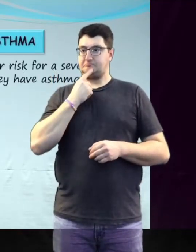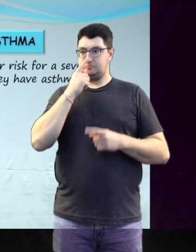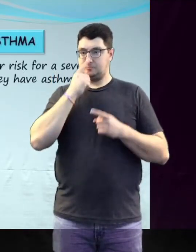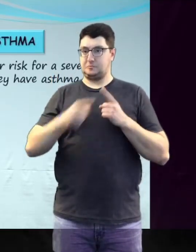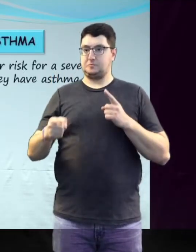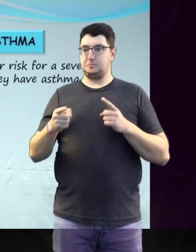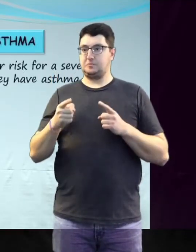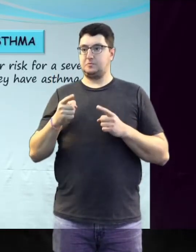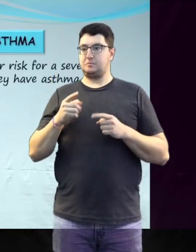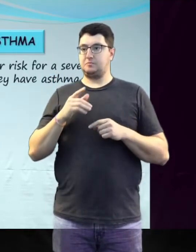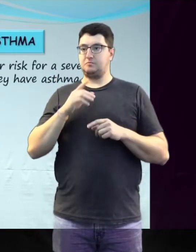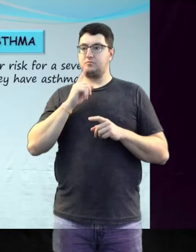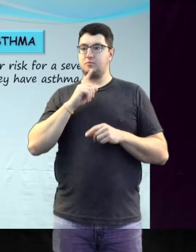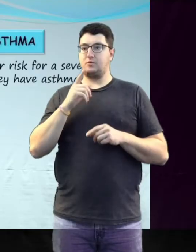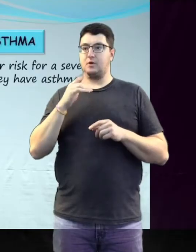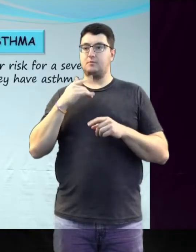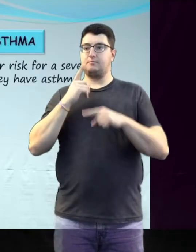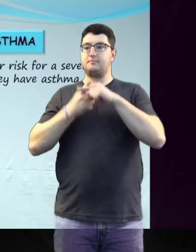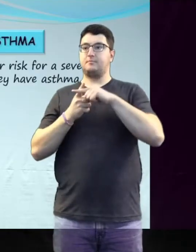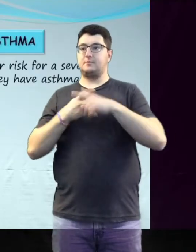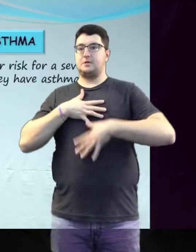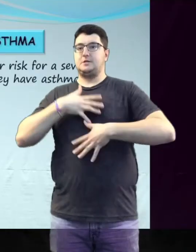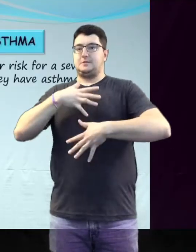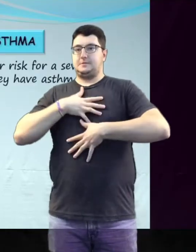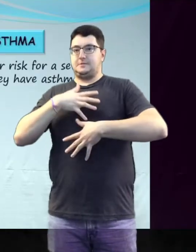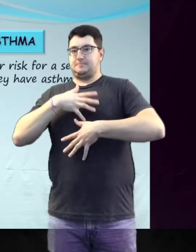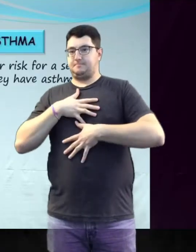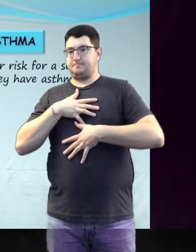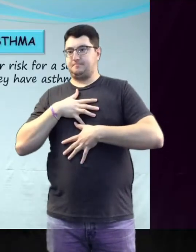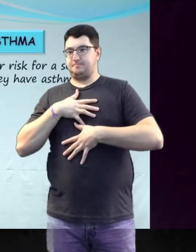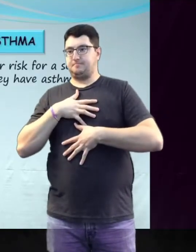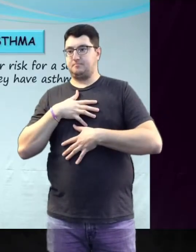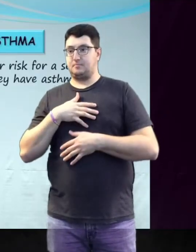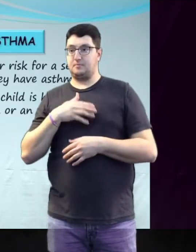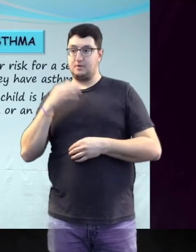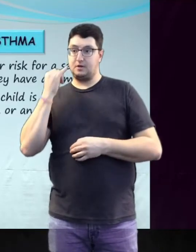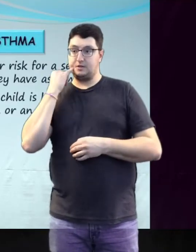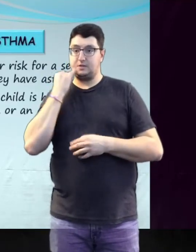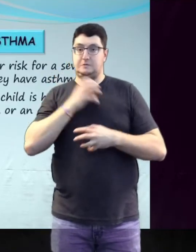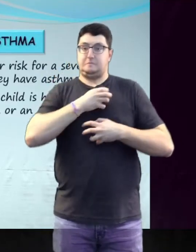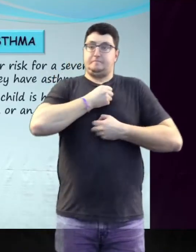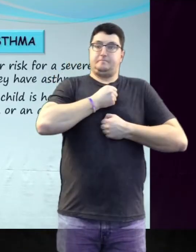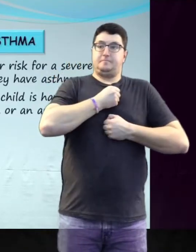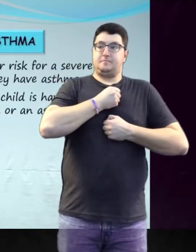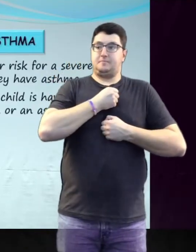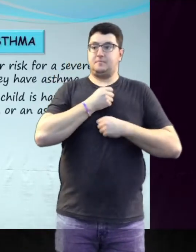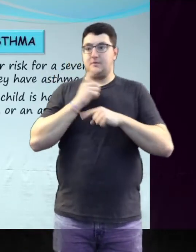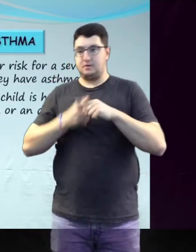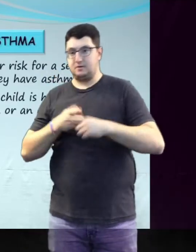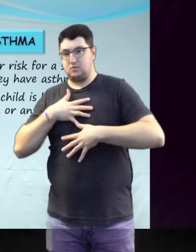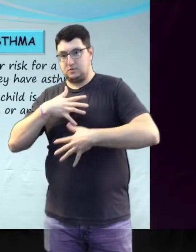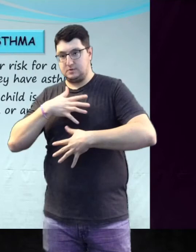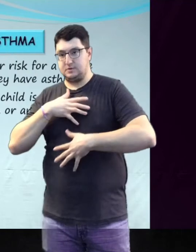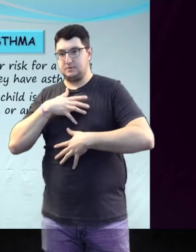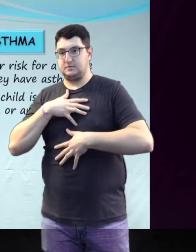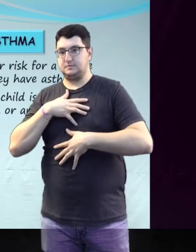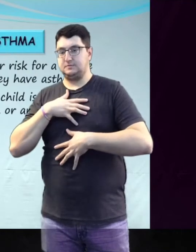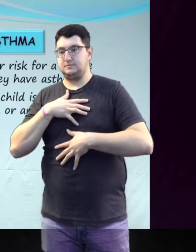severe allergic reactions if they also have asthma. For children that are diagnosed with both anaphylaxis and asthma,